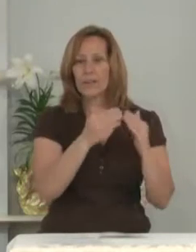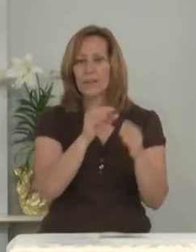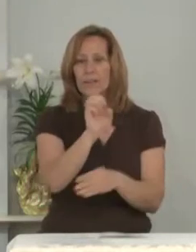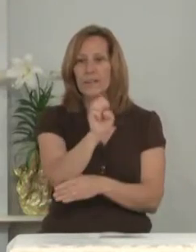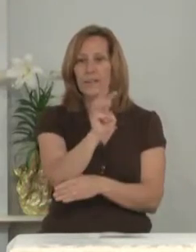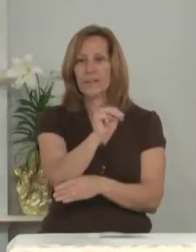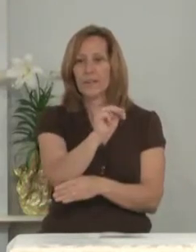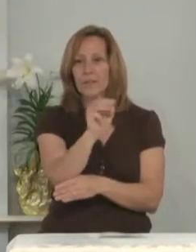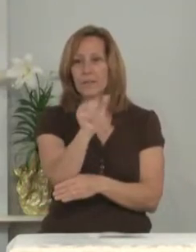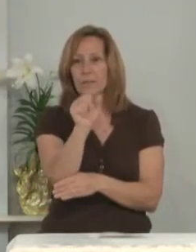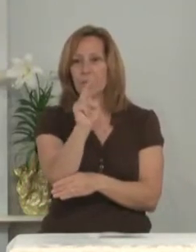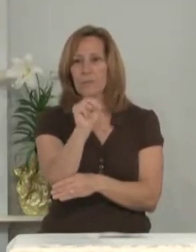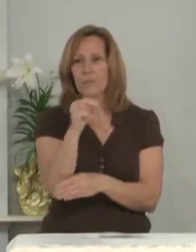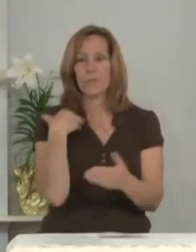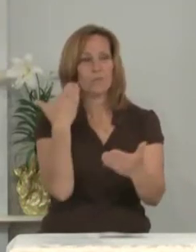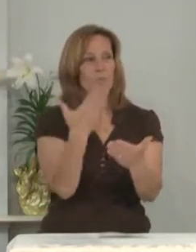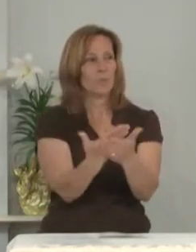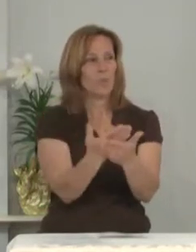was.